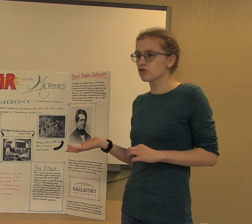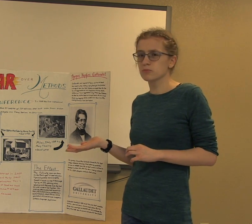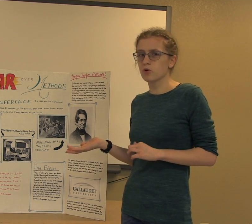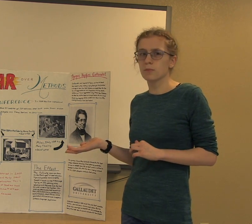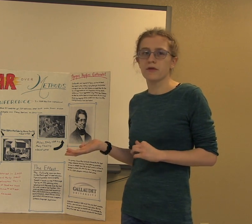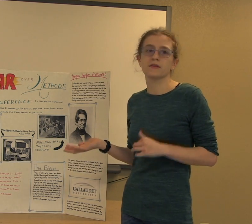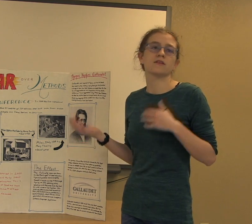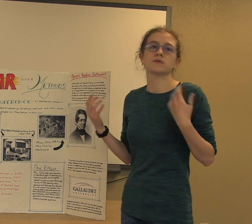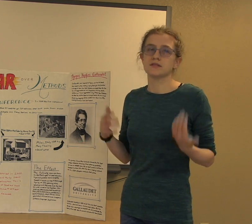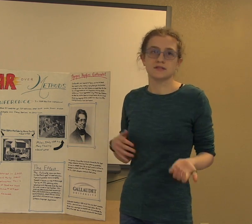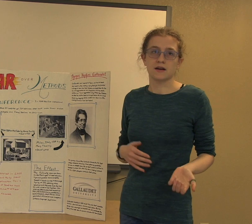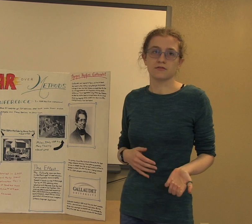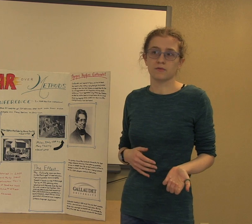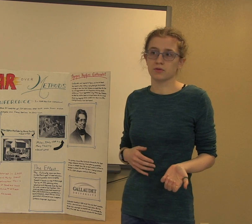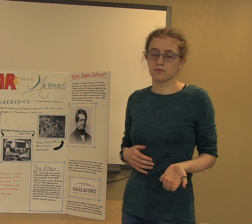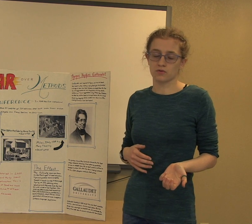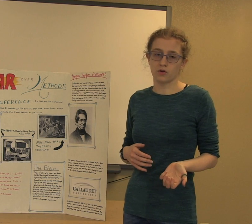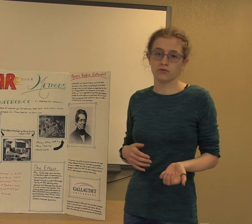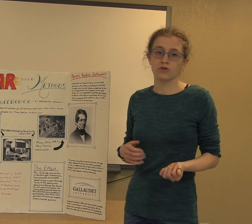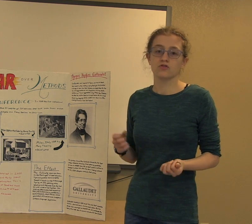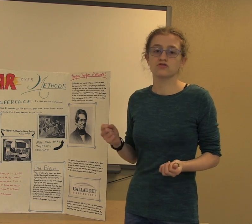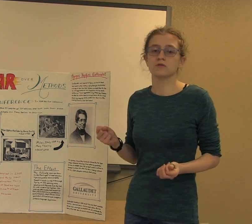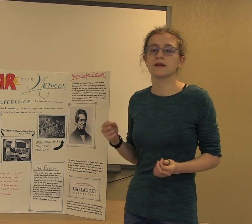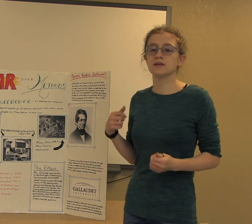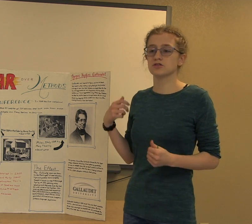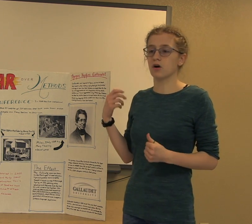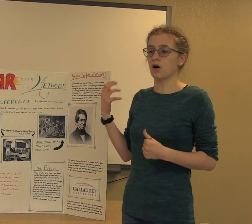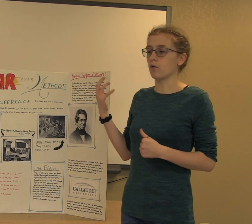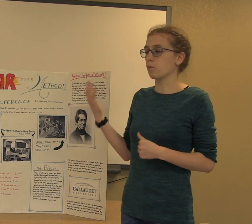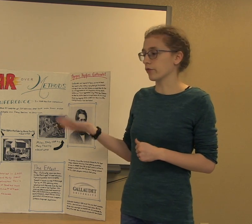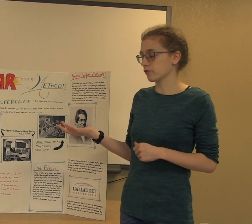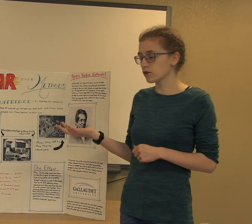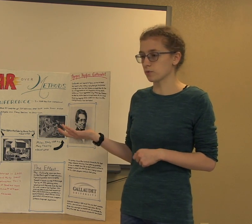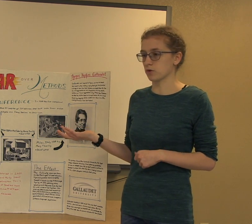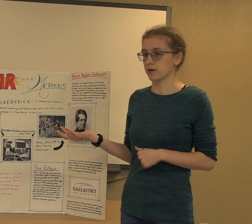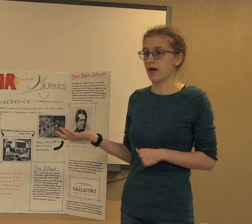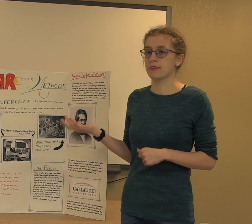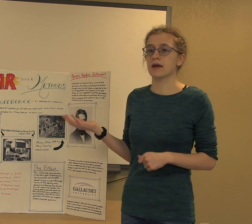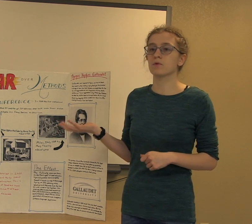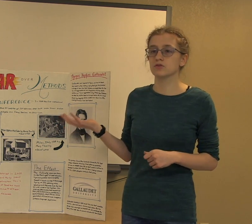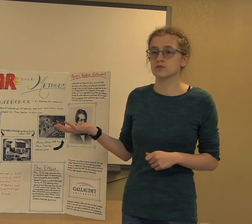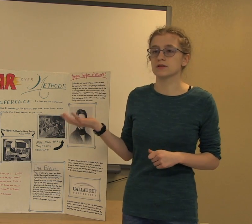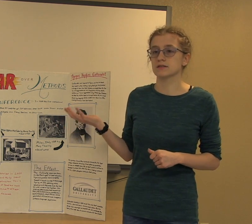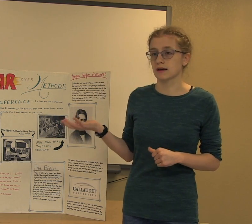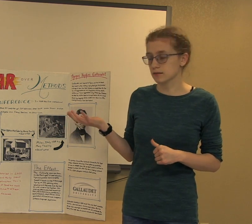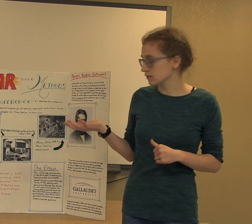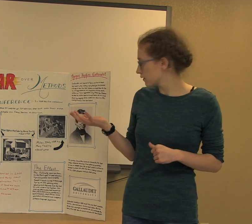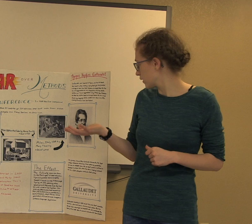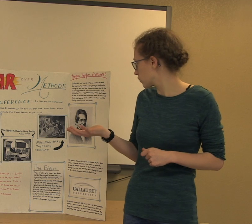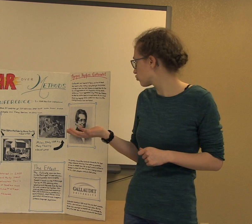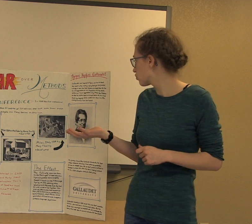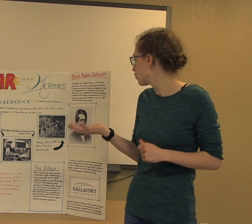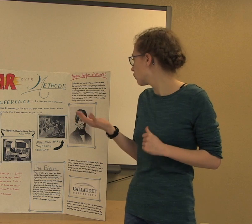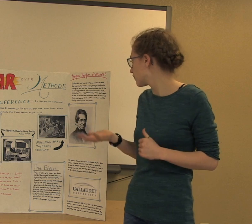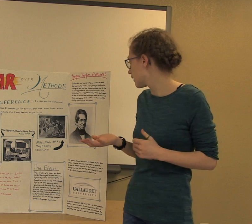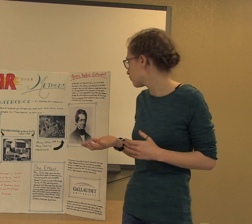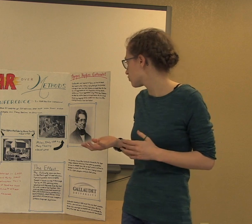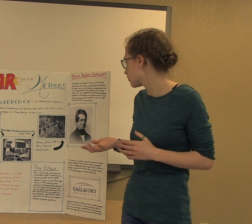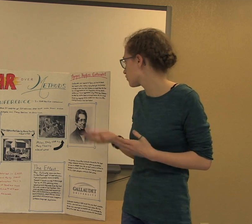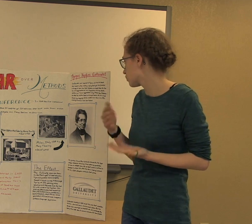saw some oral methods and was dissatisfied with the results. So then he saw what the French were doing, and they were using sign language with deaf students in